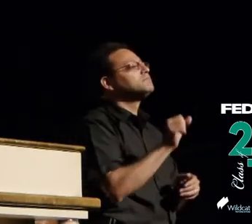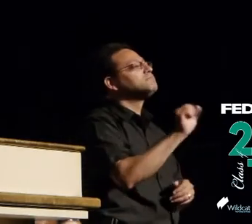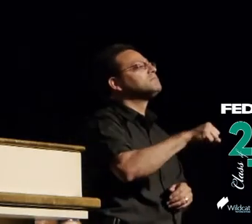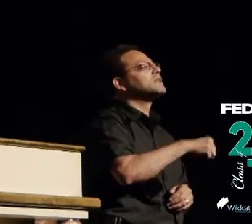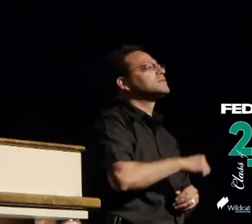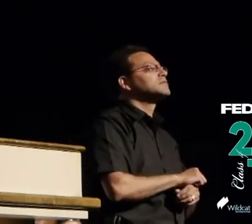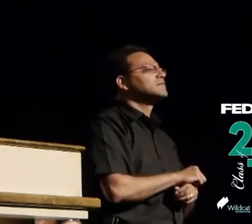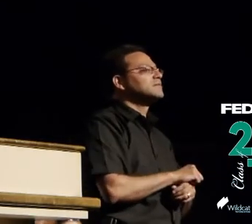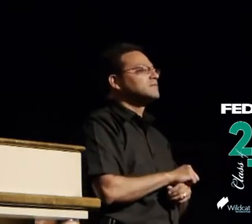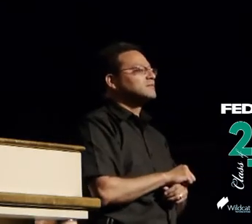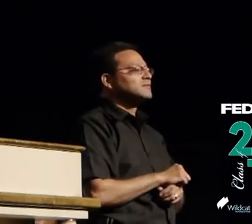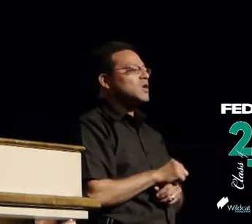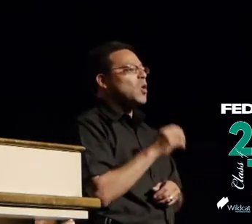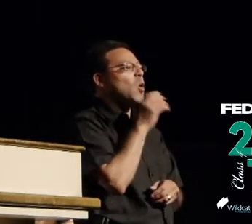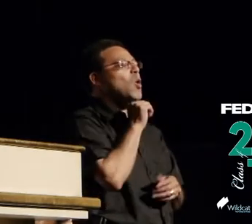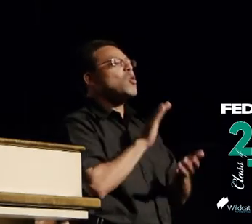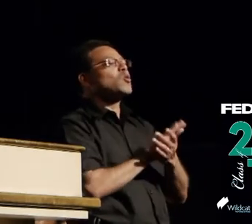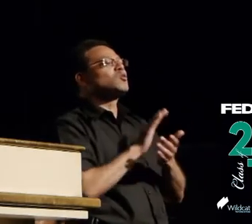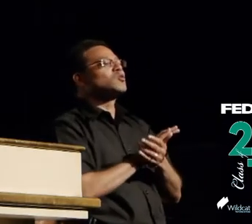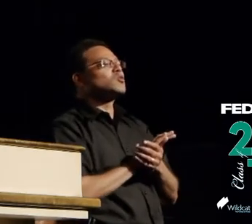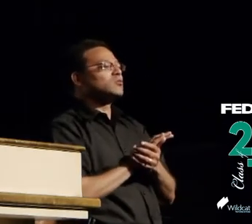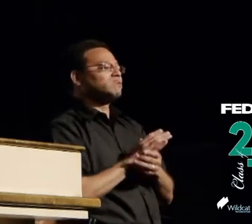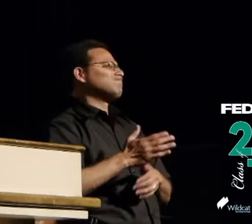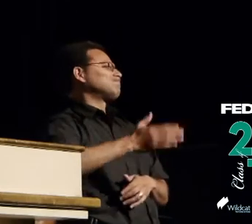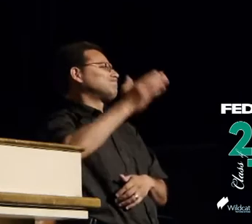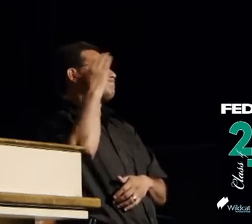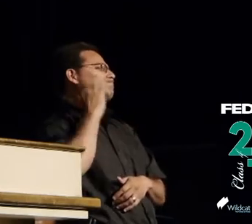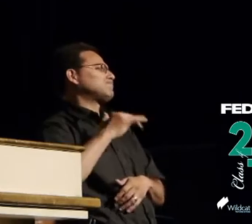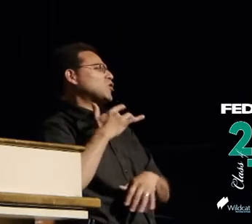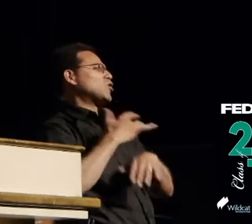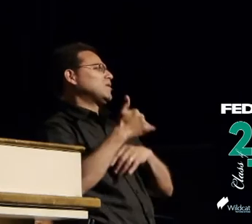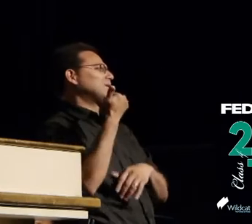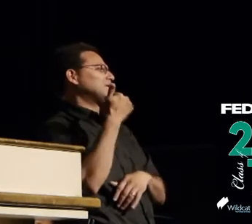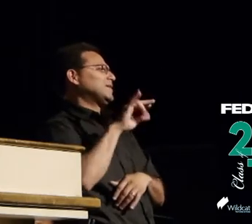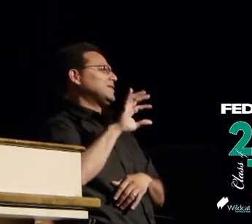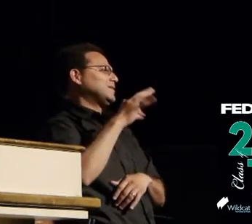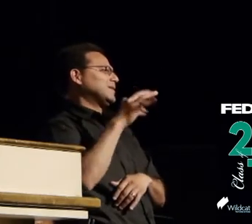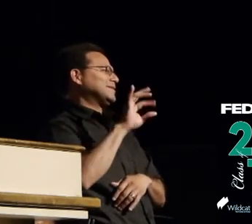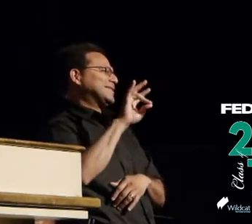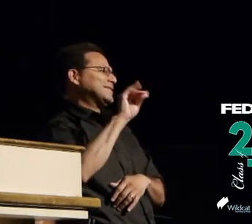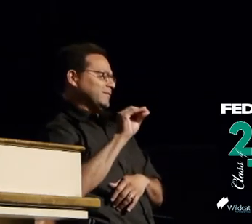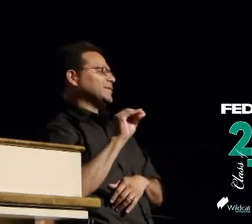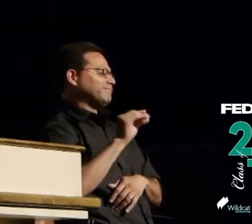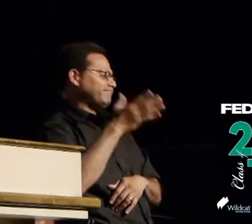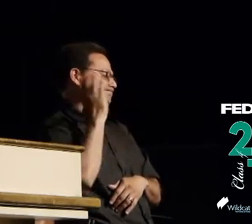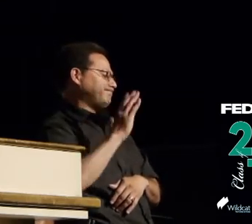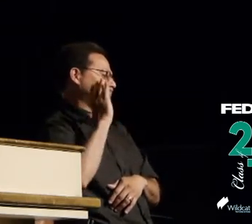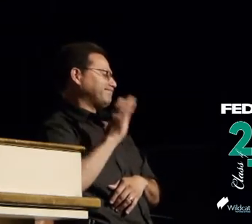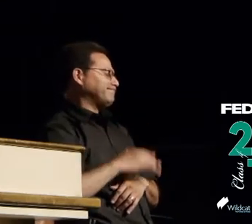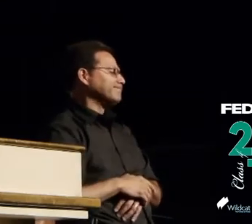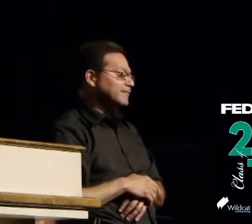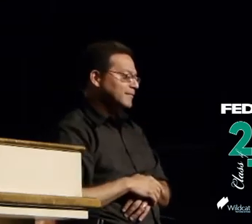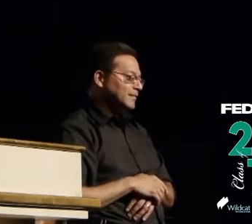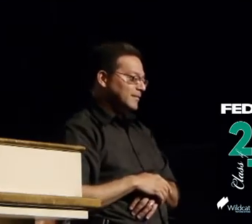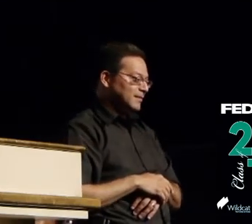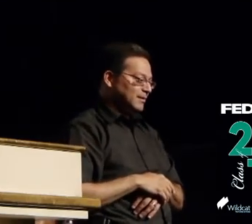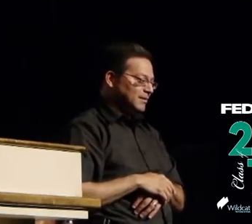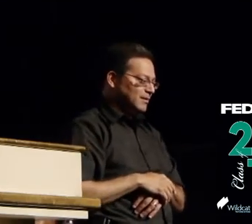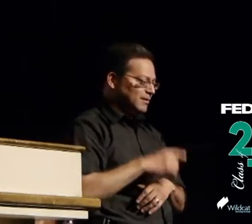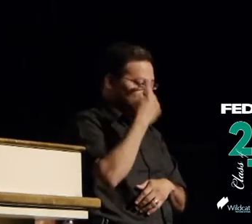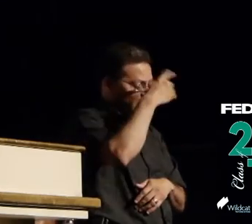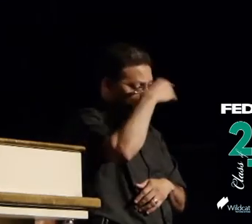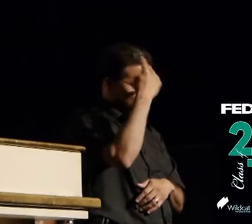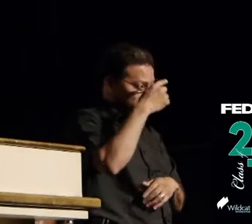old school back in the early 70s when all the black guys had big